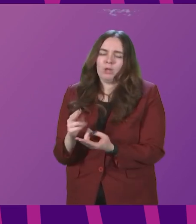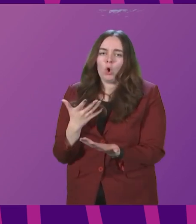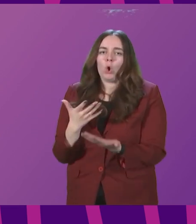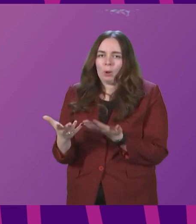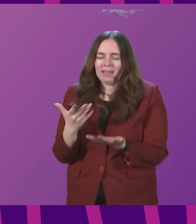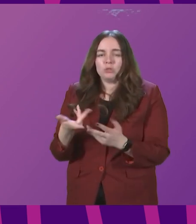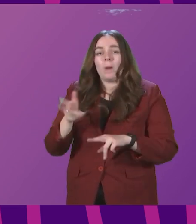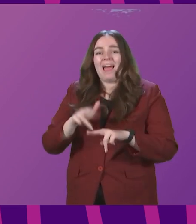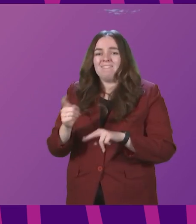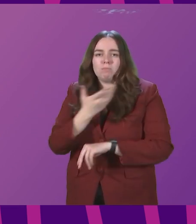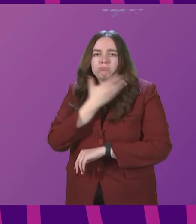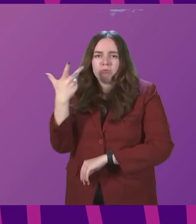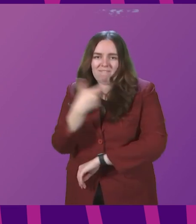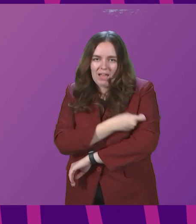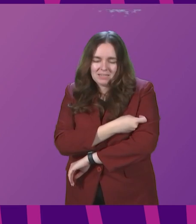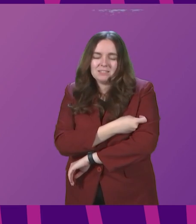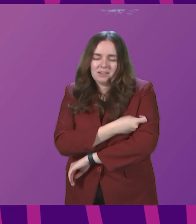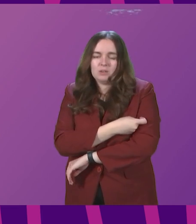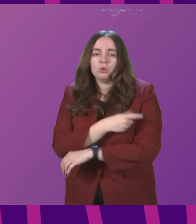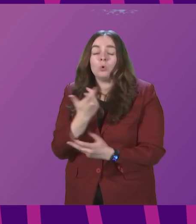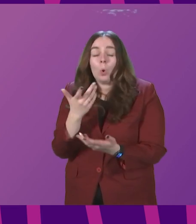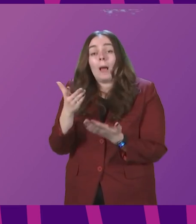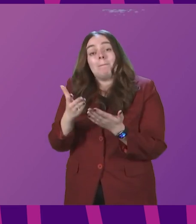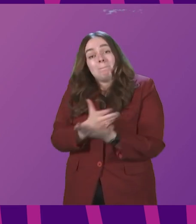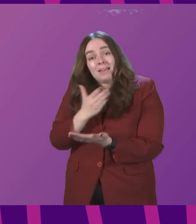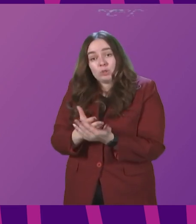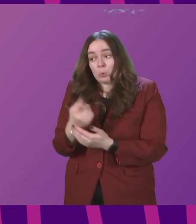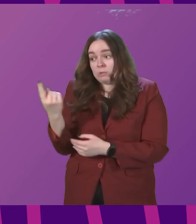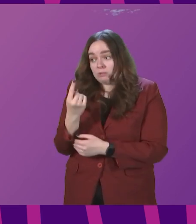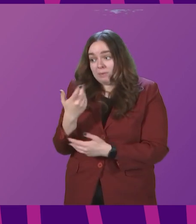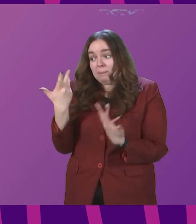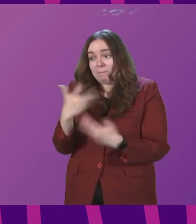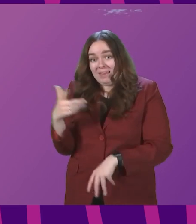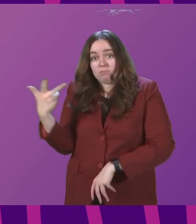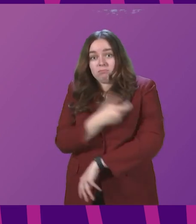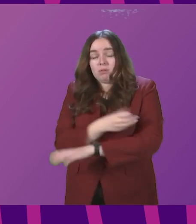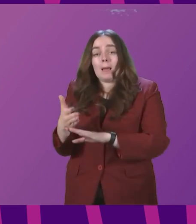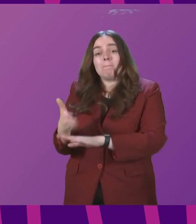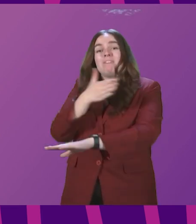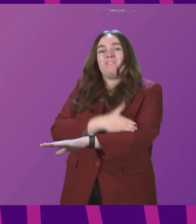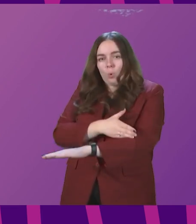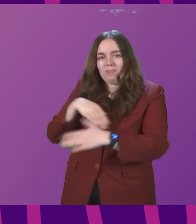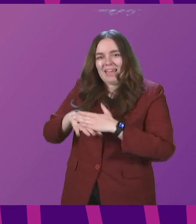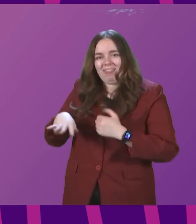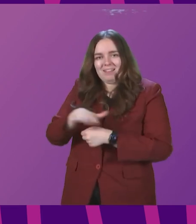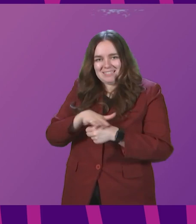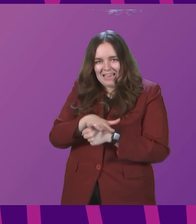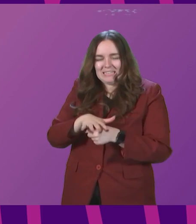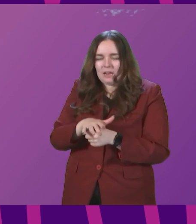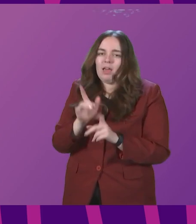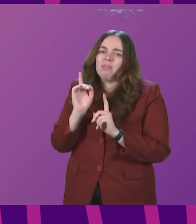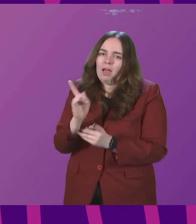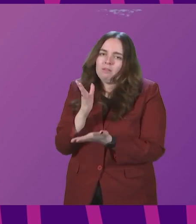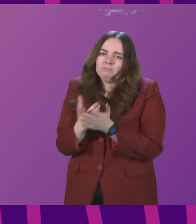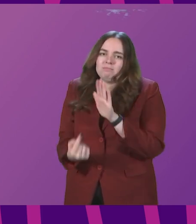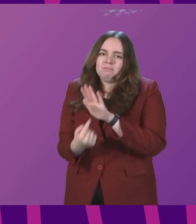it would be if they not vaccinated. So making sure somebody is vaccinated before they are in that setting has a